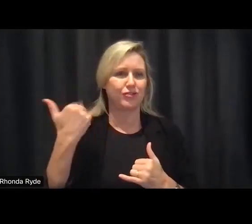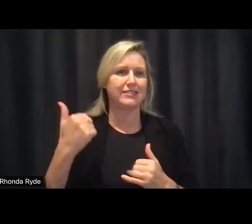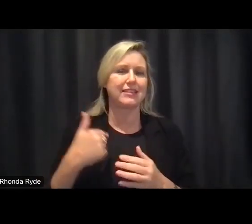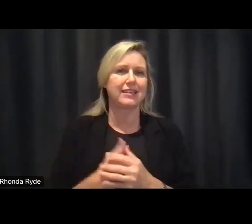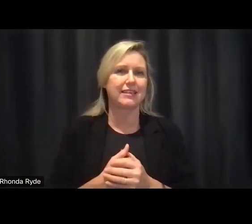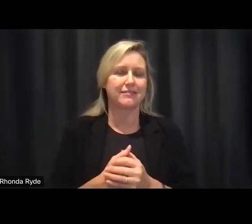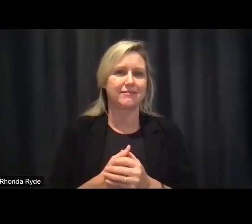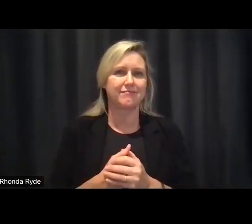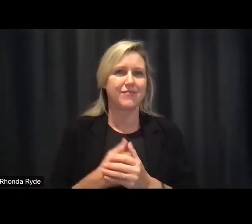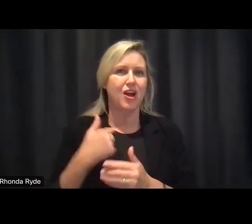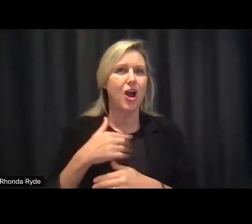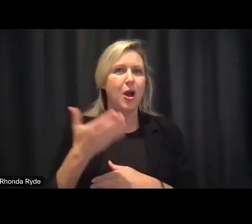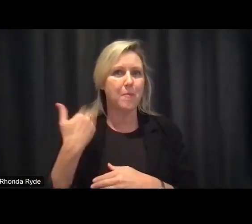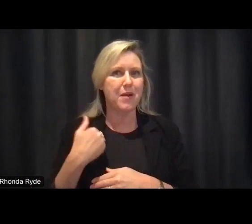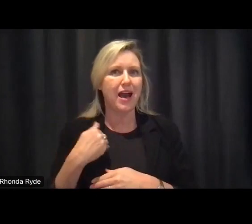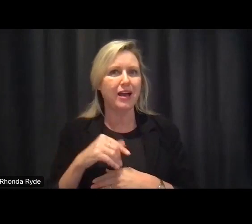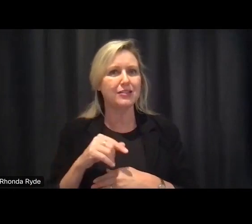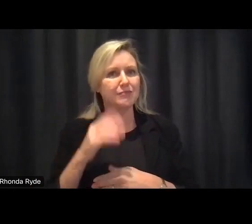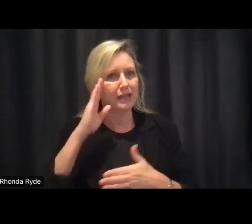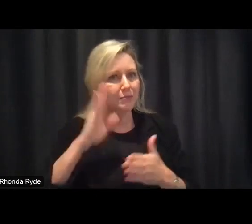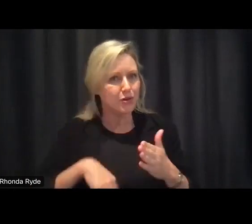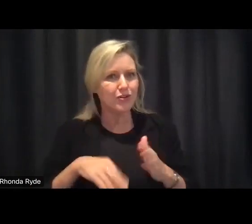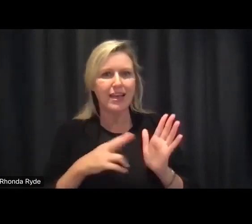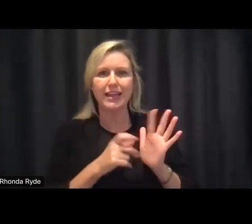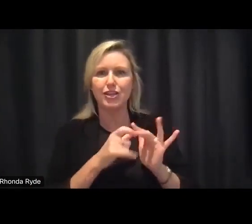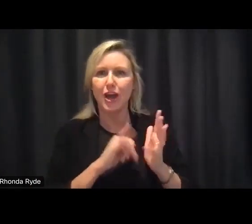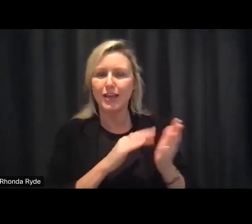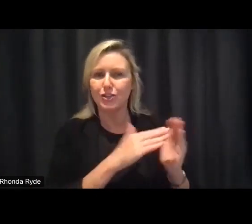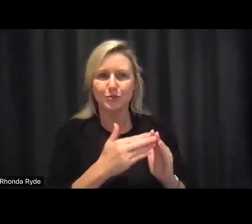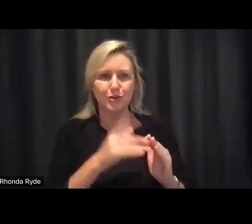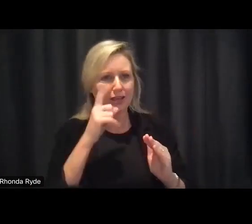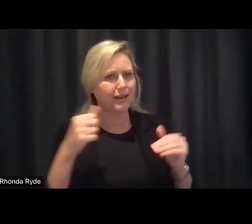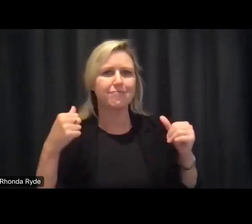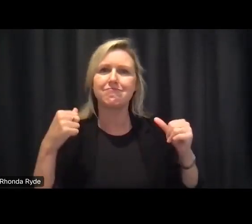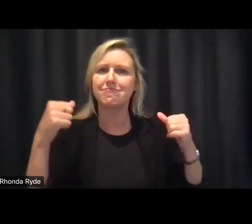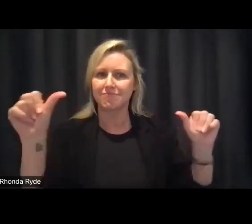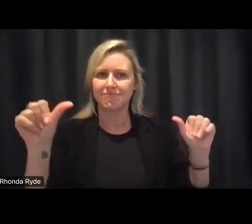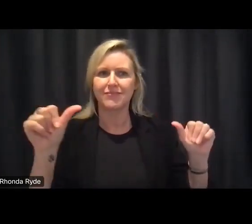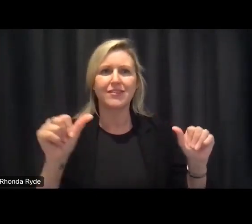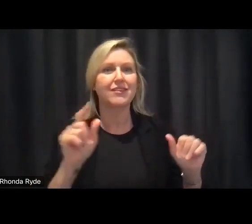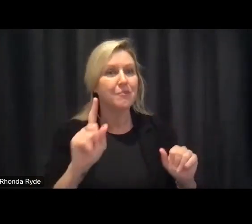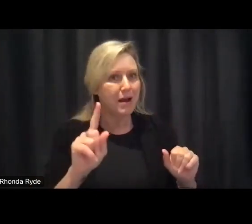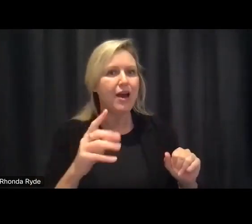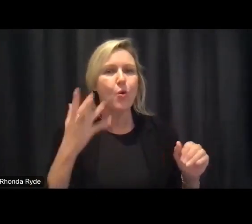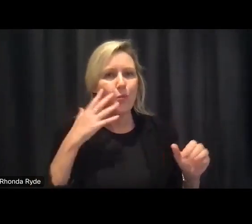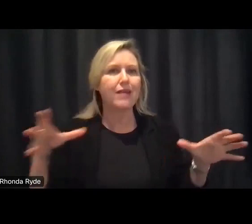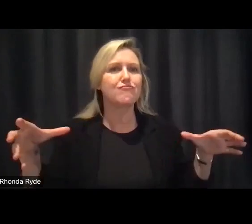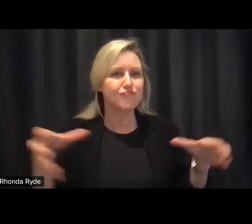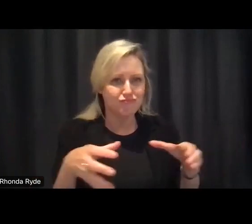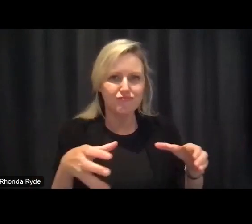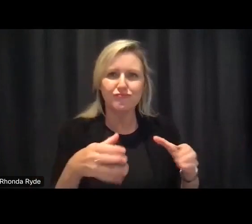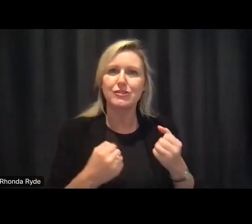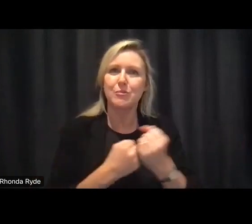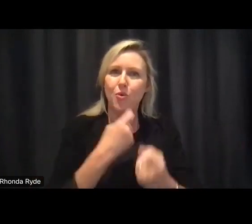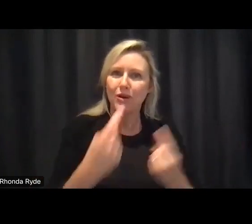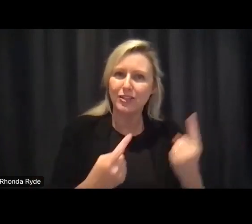awesome things that the disability community can do when it comes together and sets its mind on creating